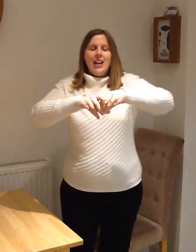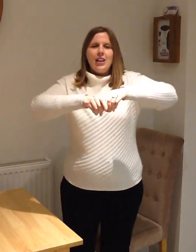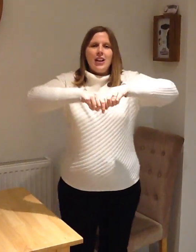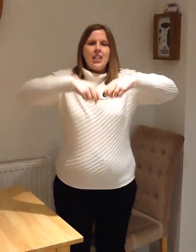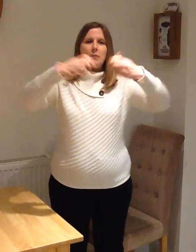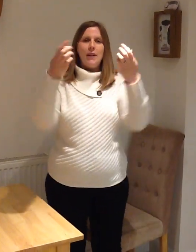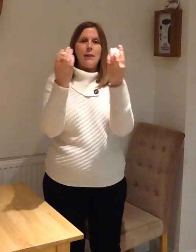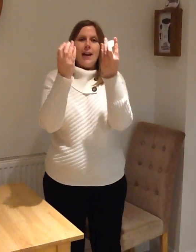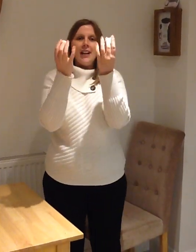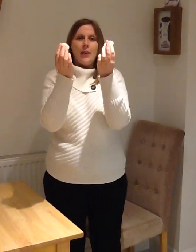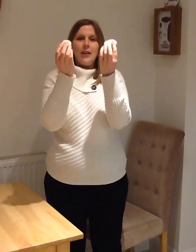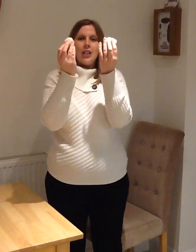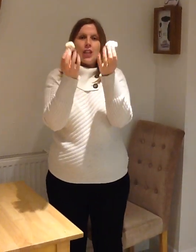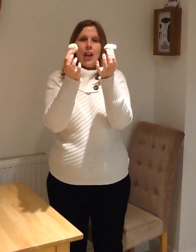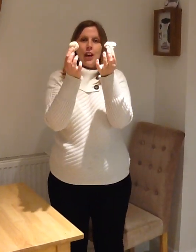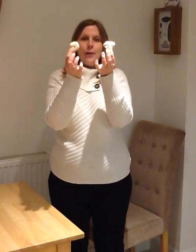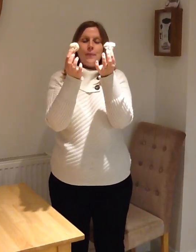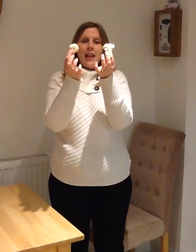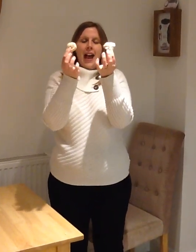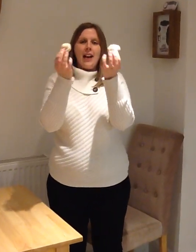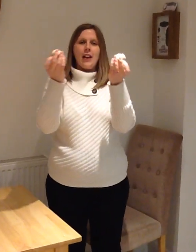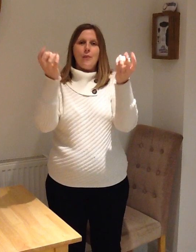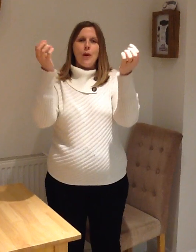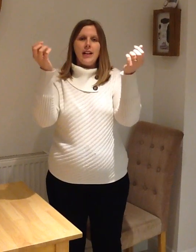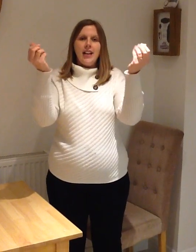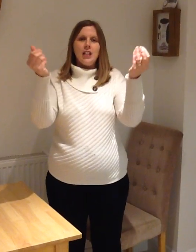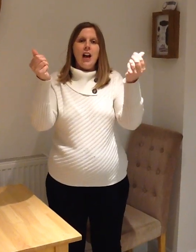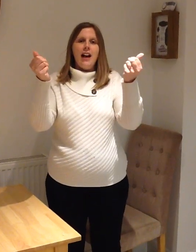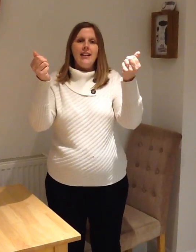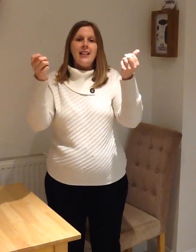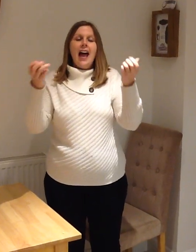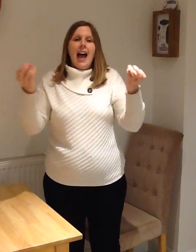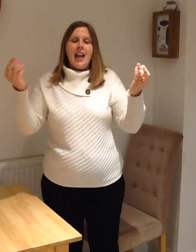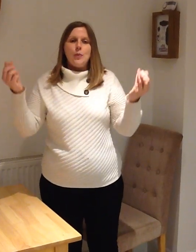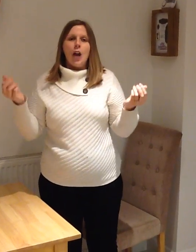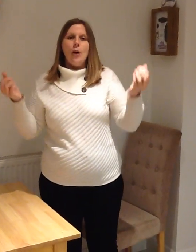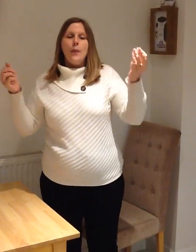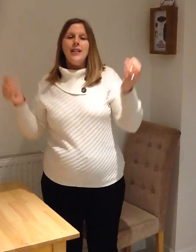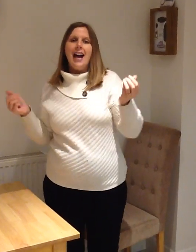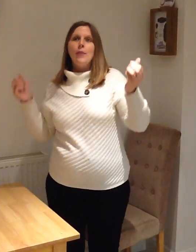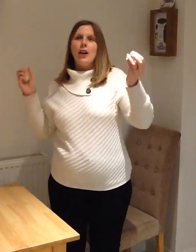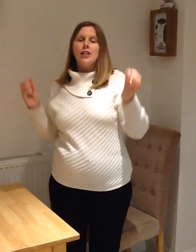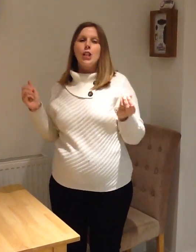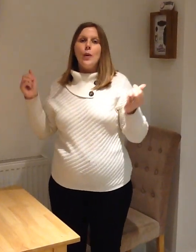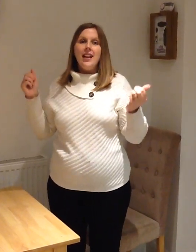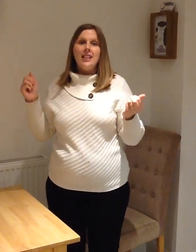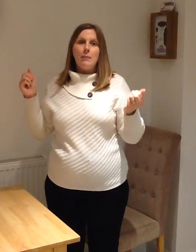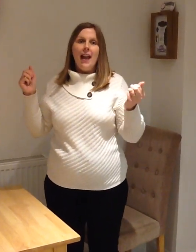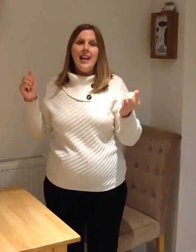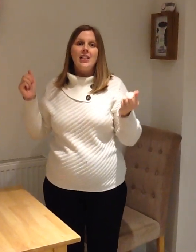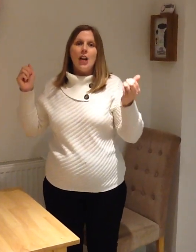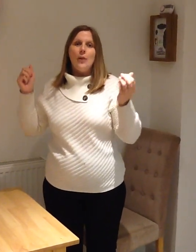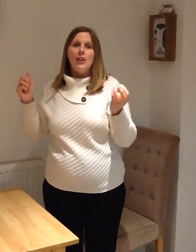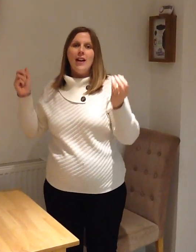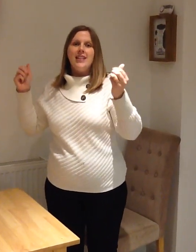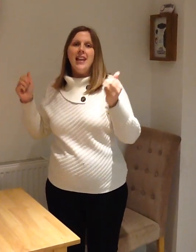You're going to split the Play-Doh into two. And you're going to have one in each hand. And as we go up and down, we're going to squeeze the Play-Doh. Are ready?